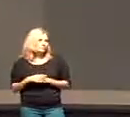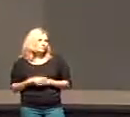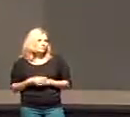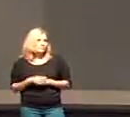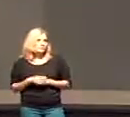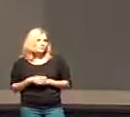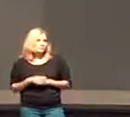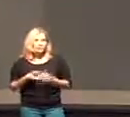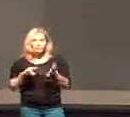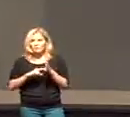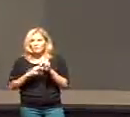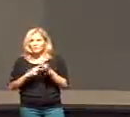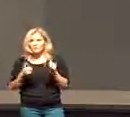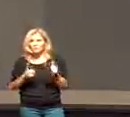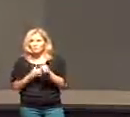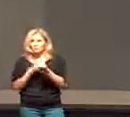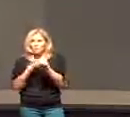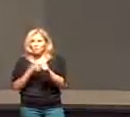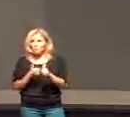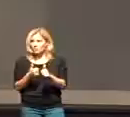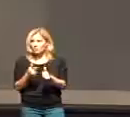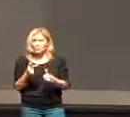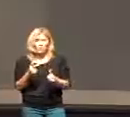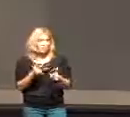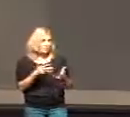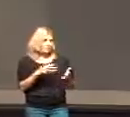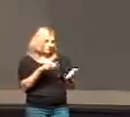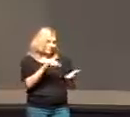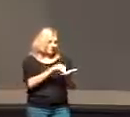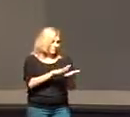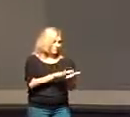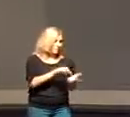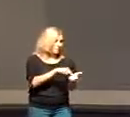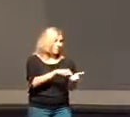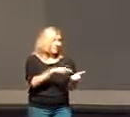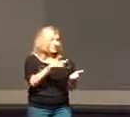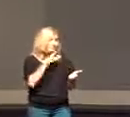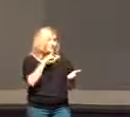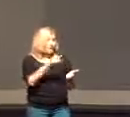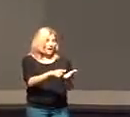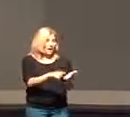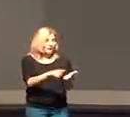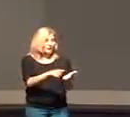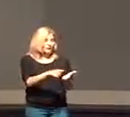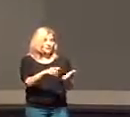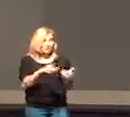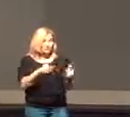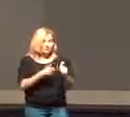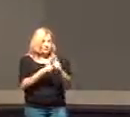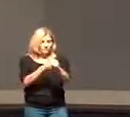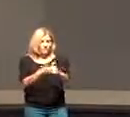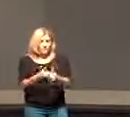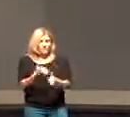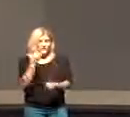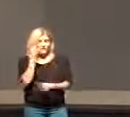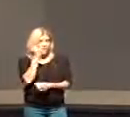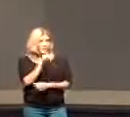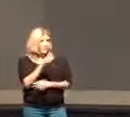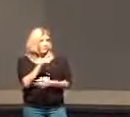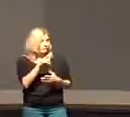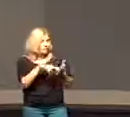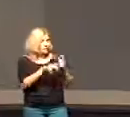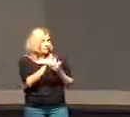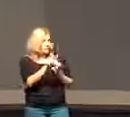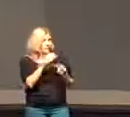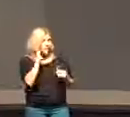this is what it means to follow this is where the rubber hits the road this is the reality of what it means to follow him if anyone verse